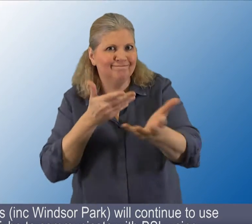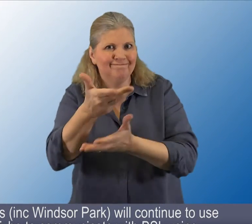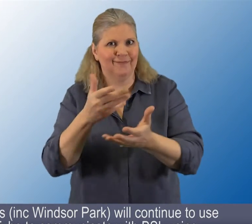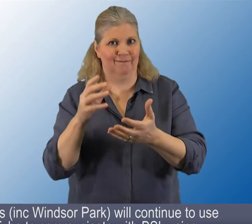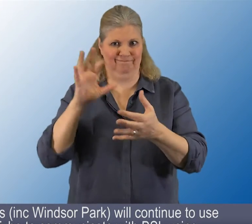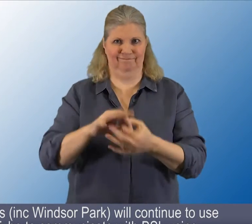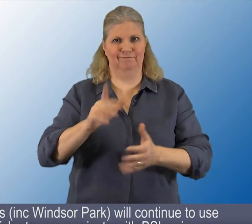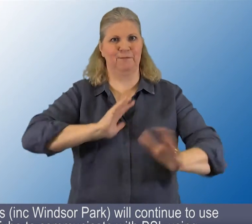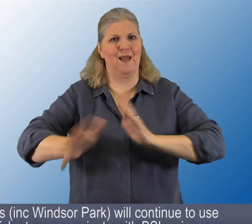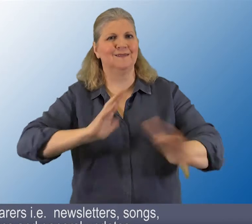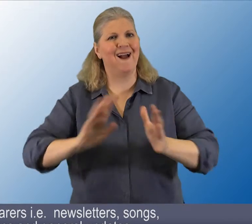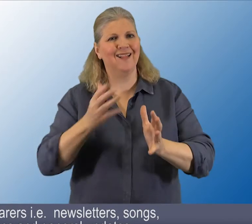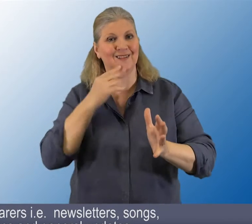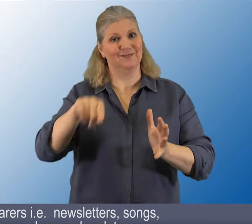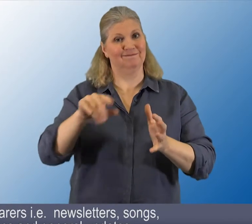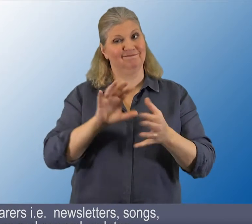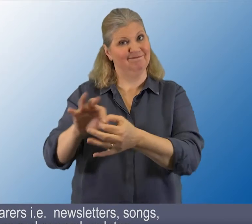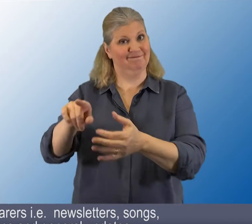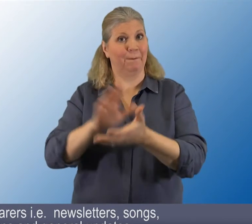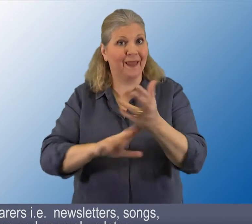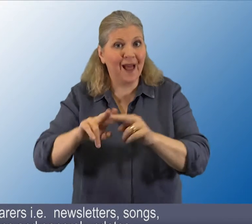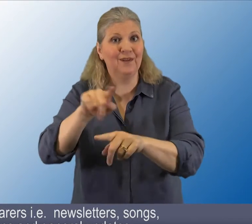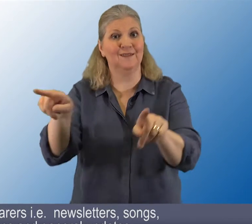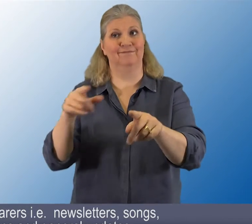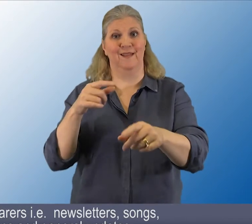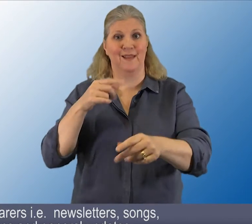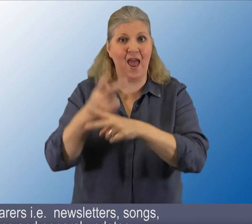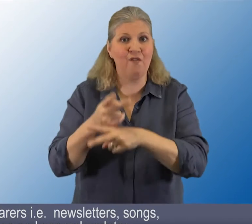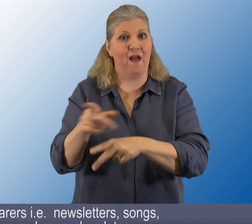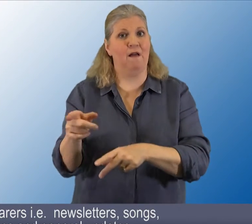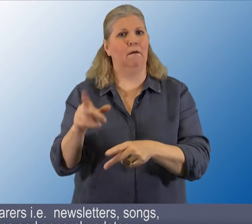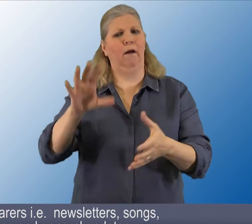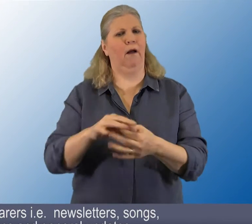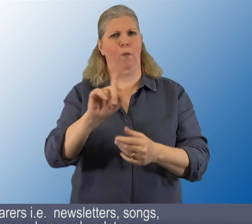parents or carers, for example newsletters, songs, hymns and general updates.